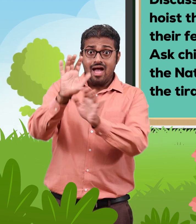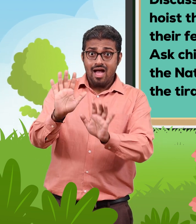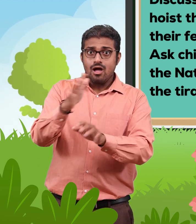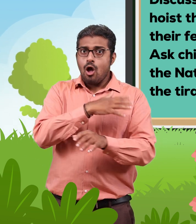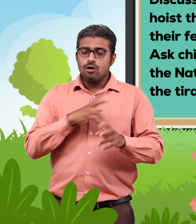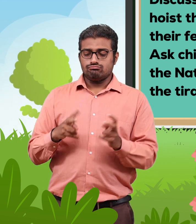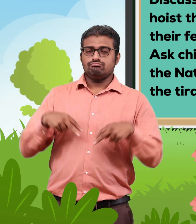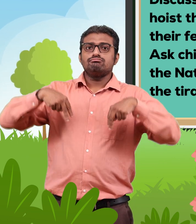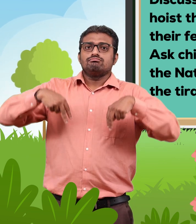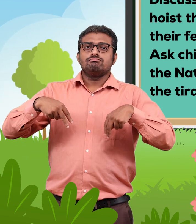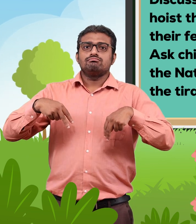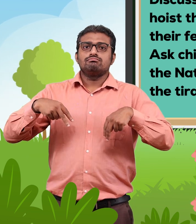facing the tiranga.